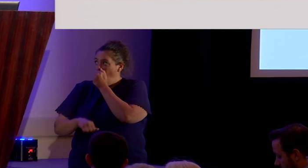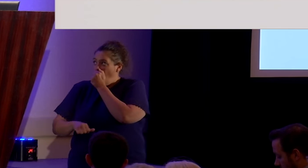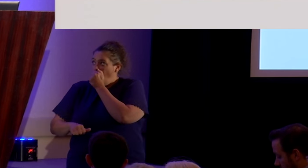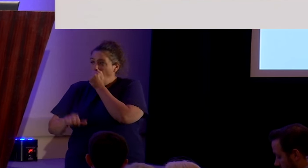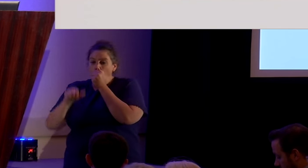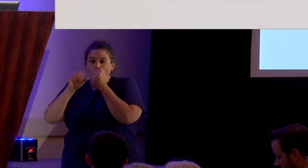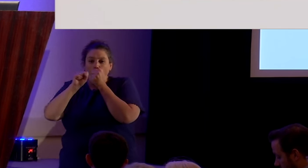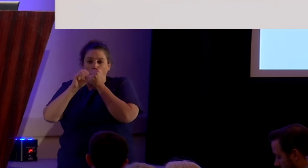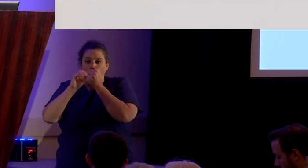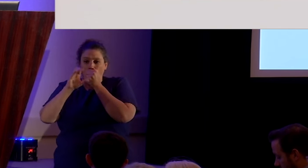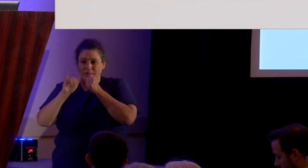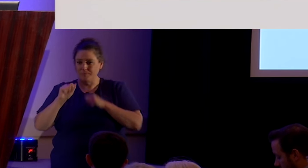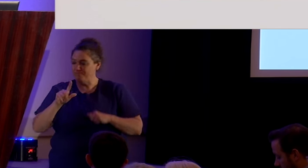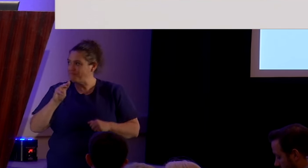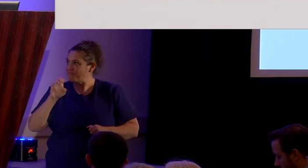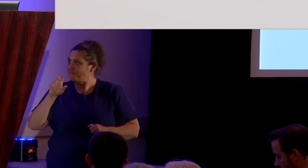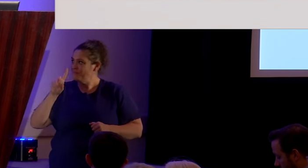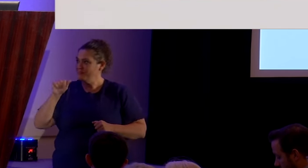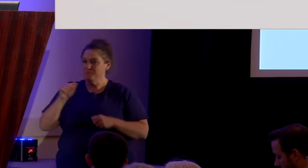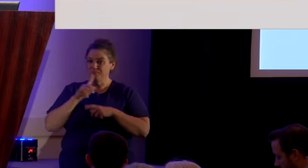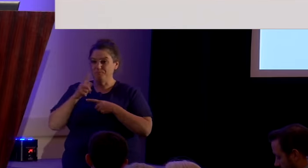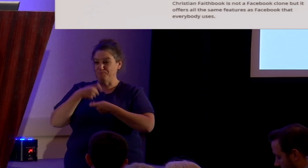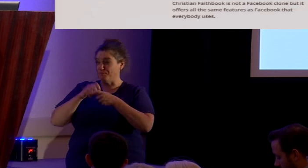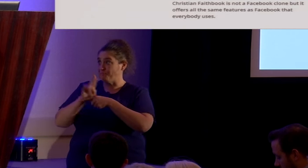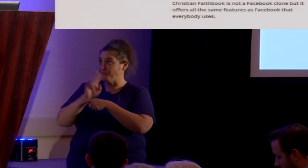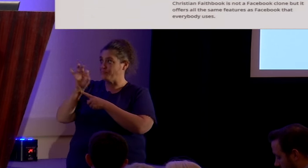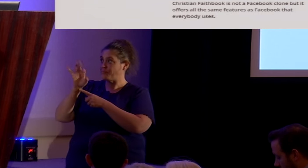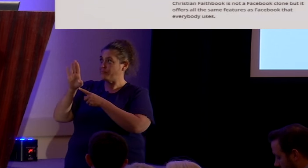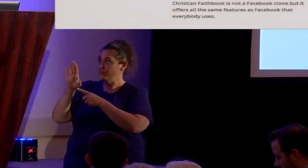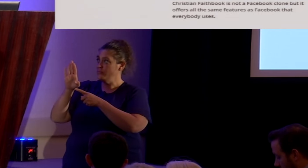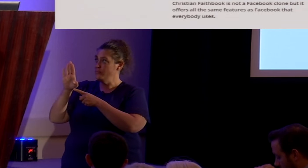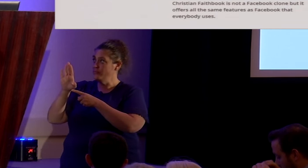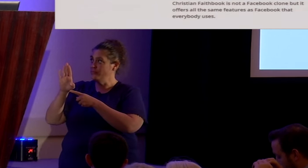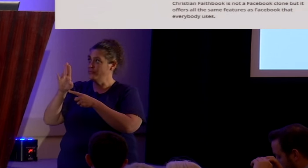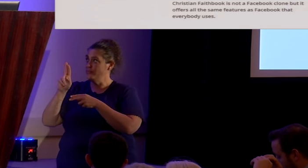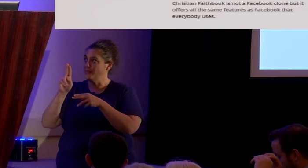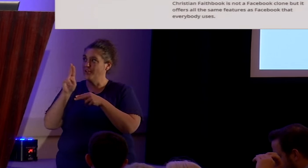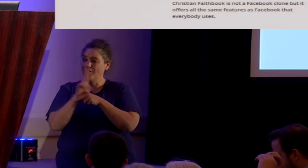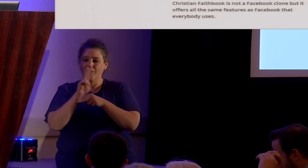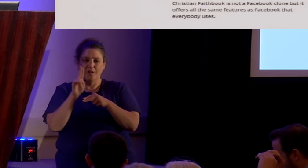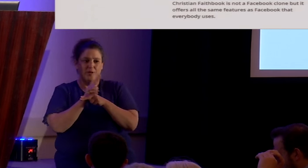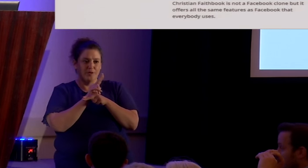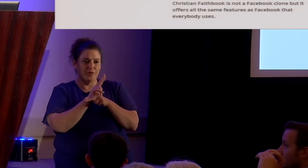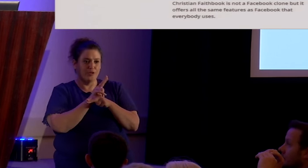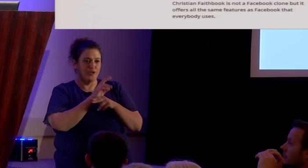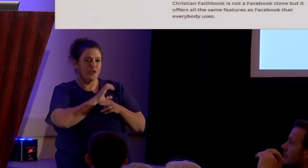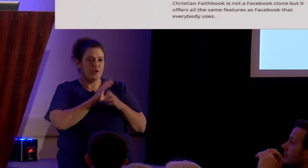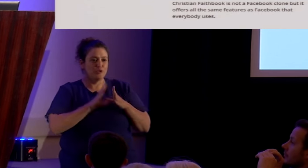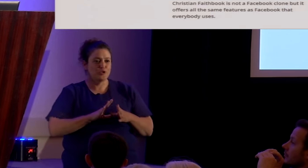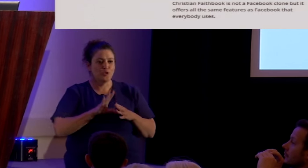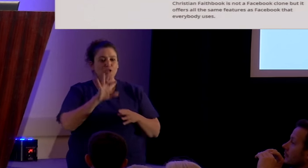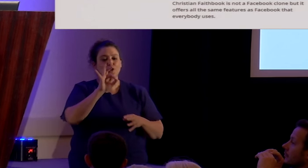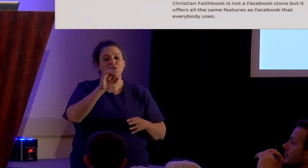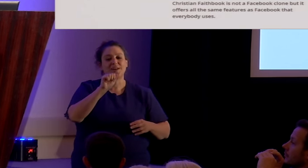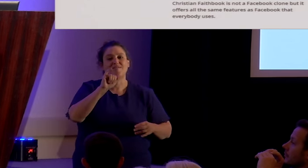that's a trap door. Instead of using a site like Facebook, why not try the Christian Faith book?